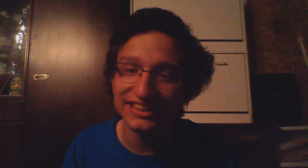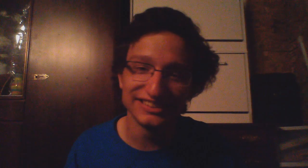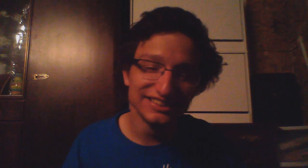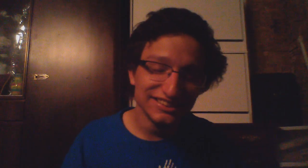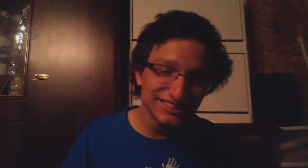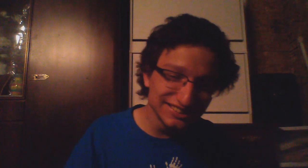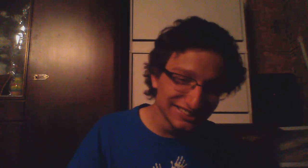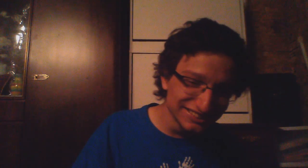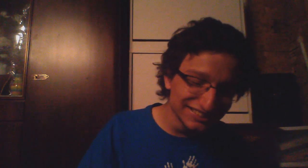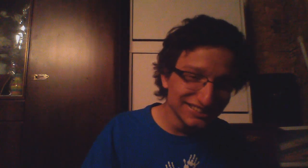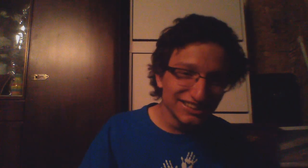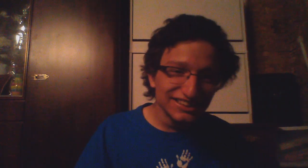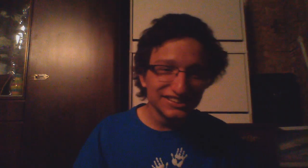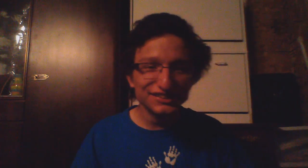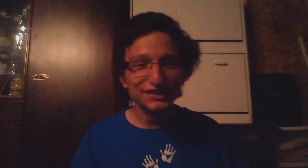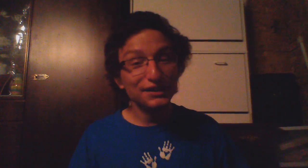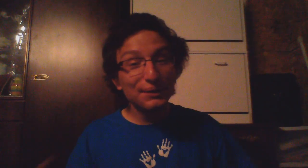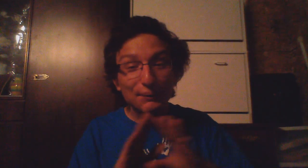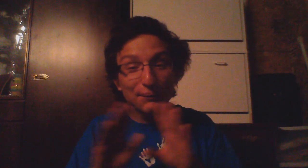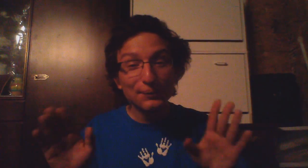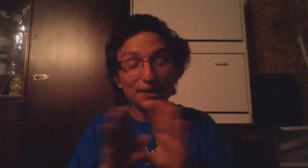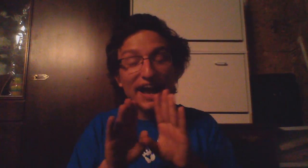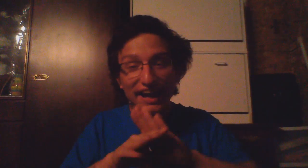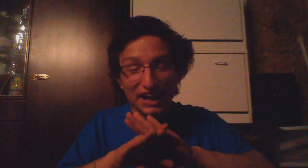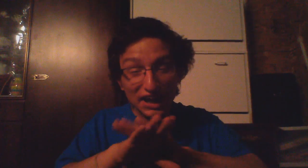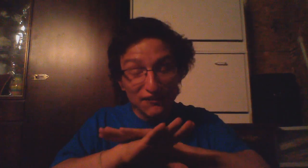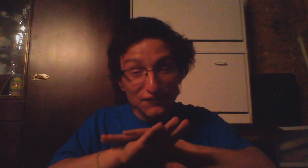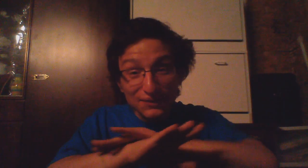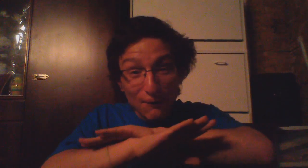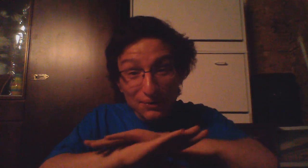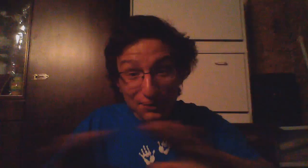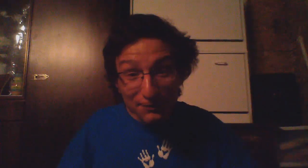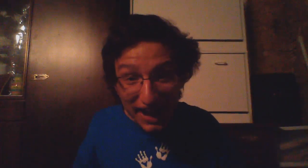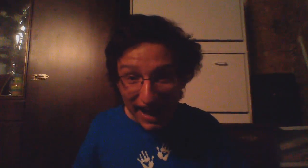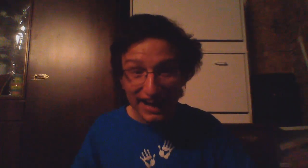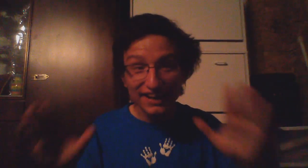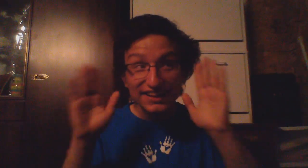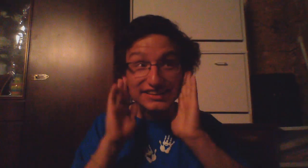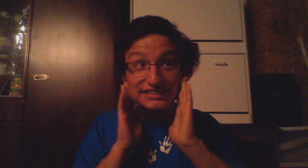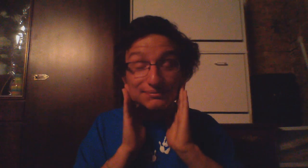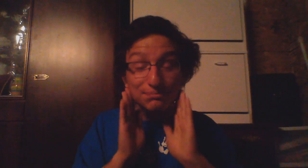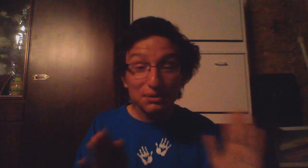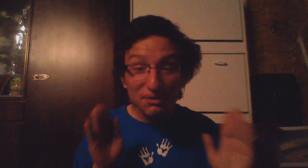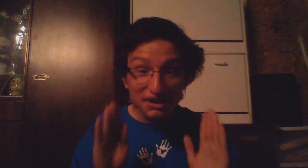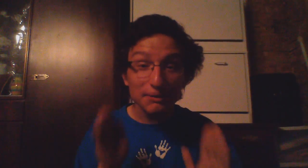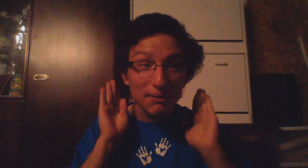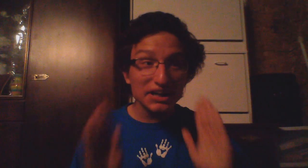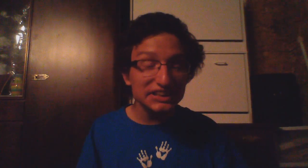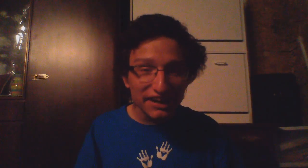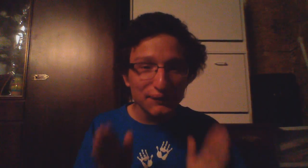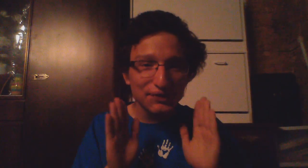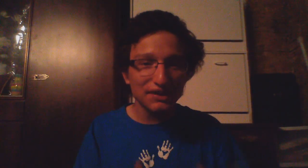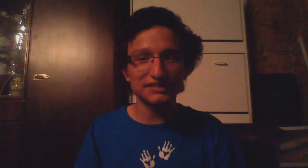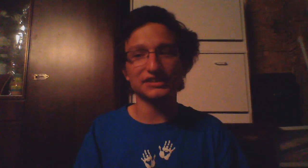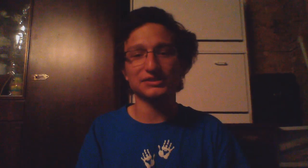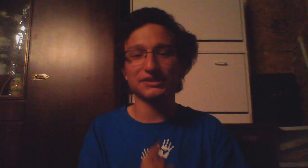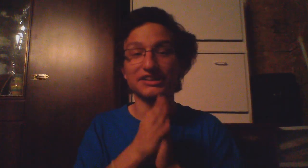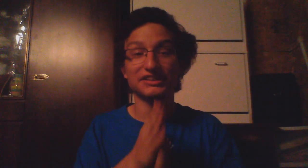if you don't do that pretty much a healthy situation